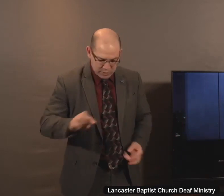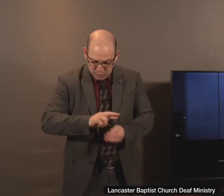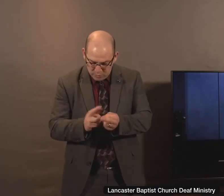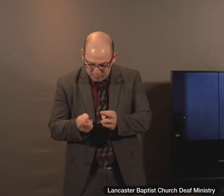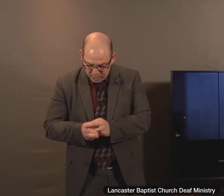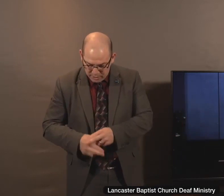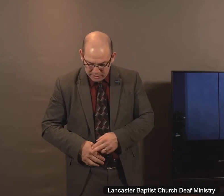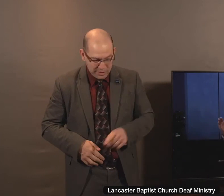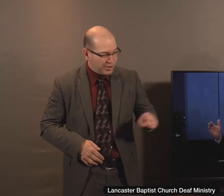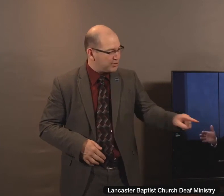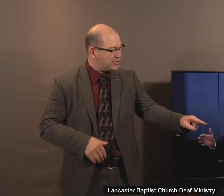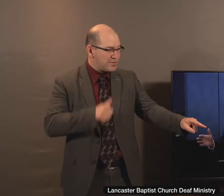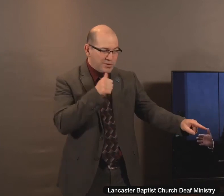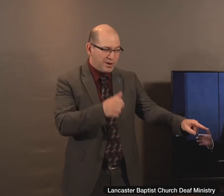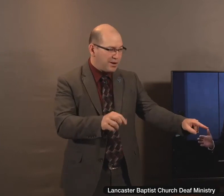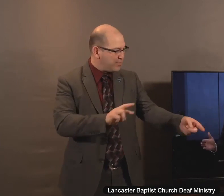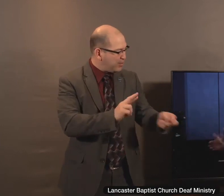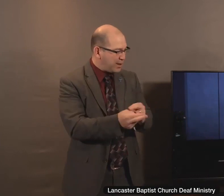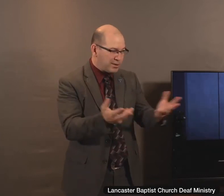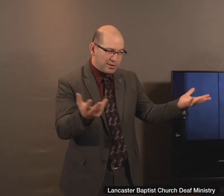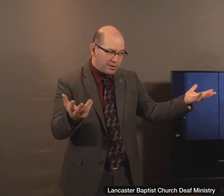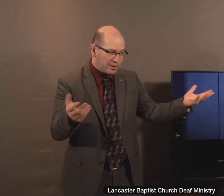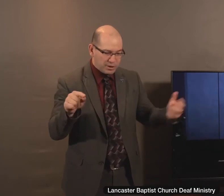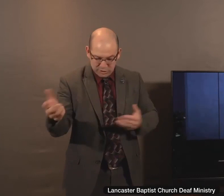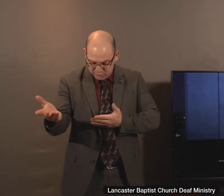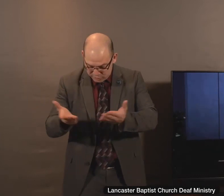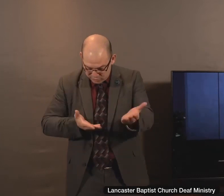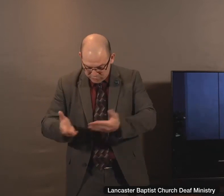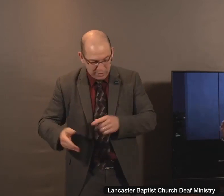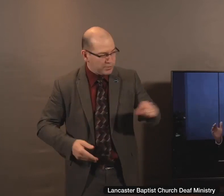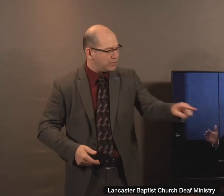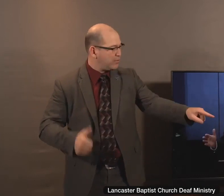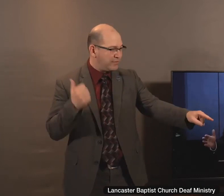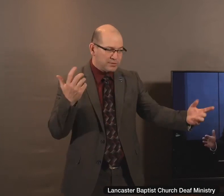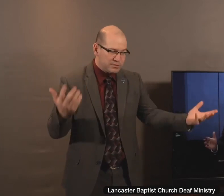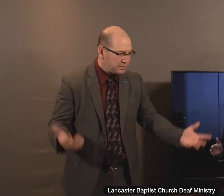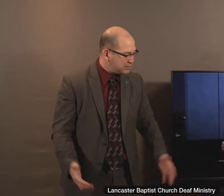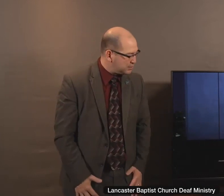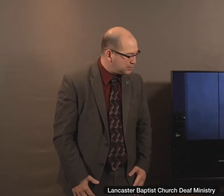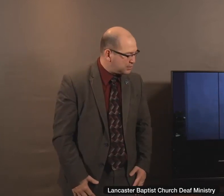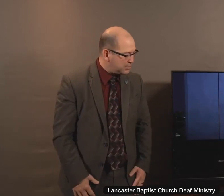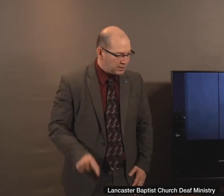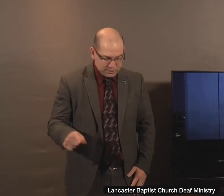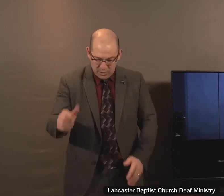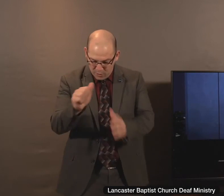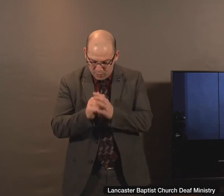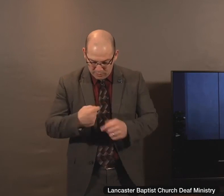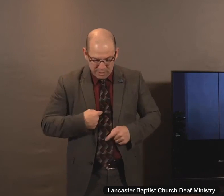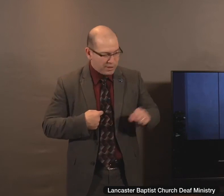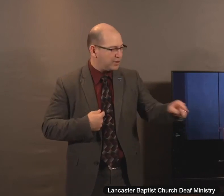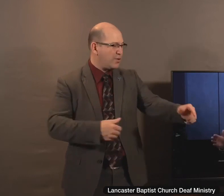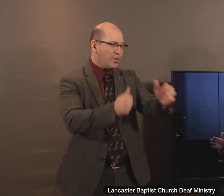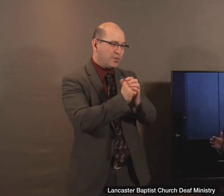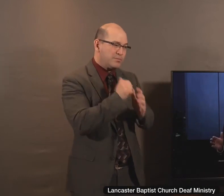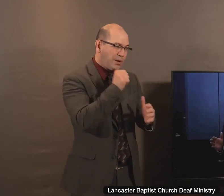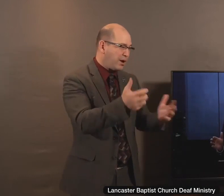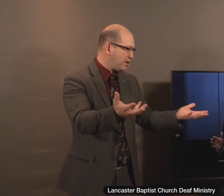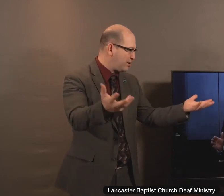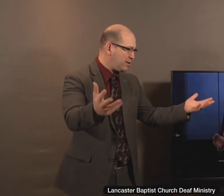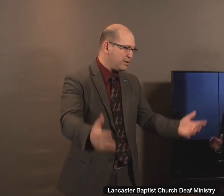and you will not. She served and you will not. She worshiped and you will not. You